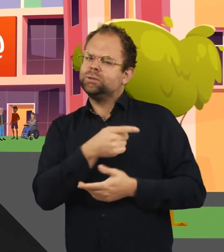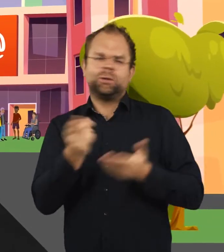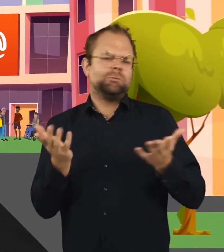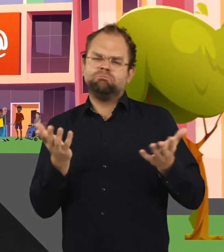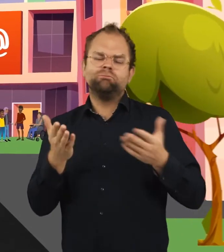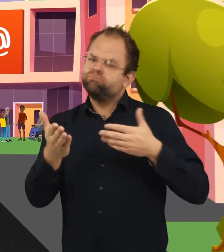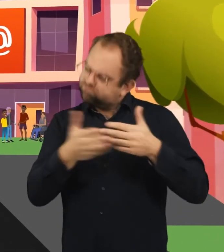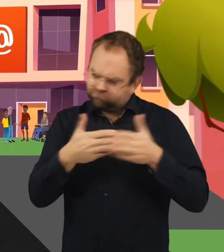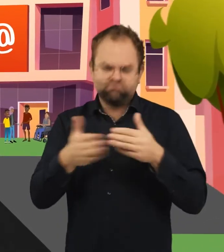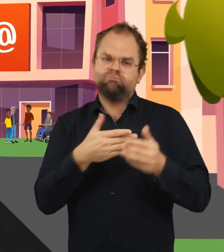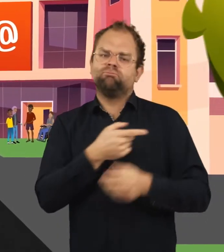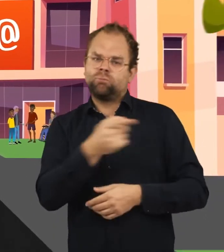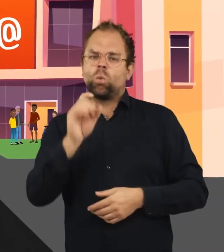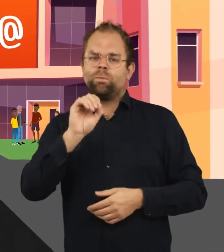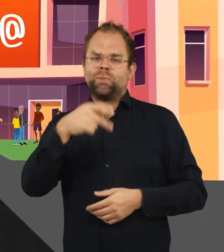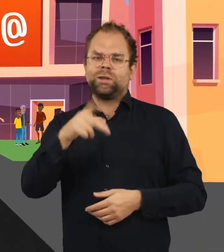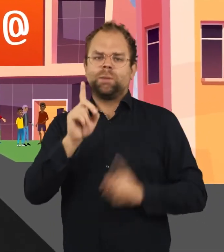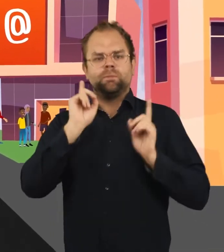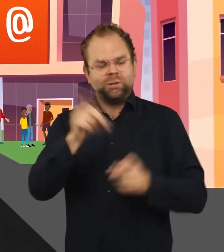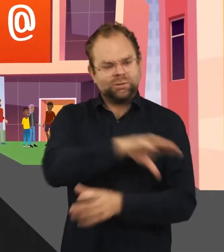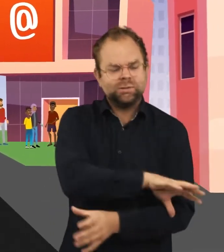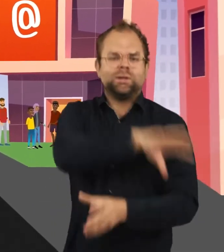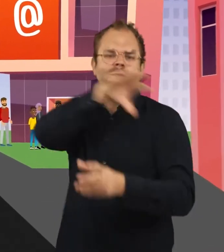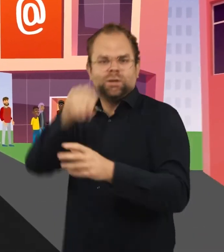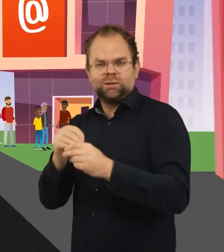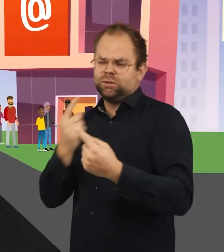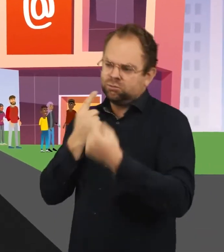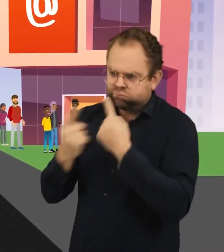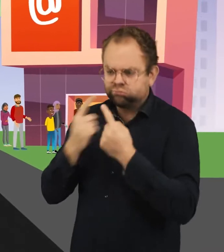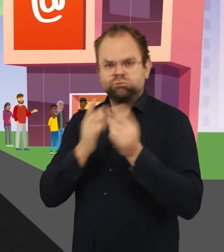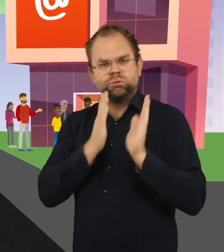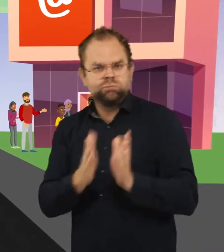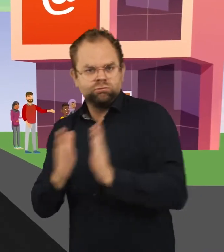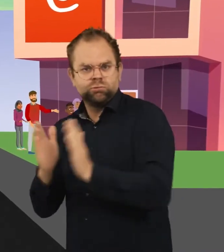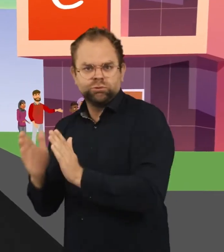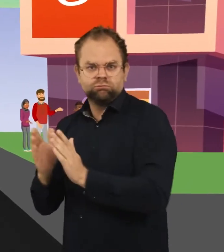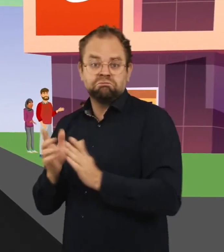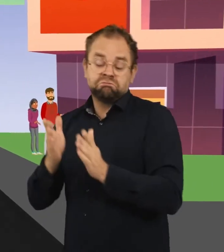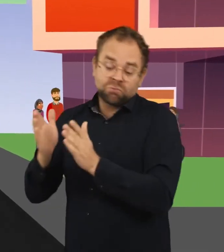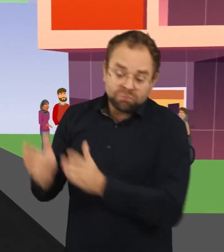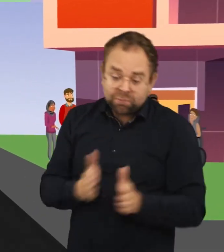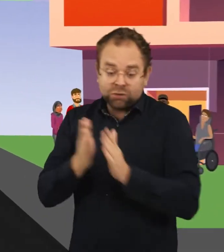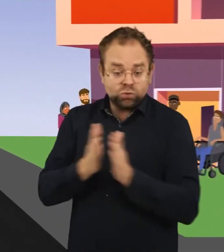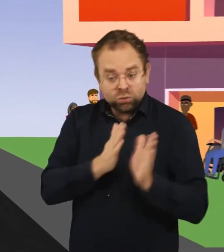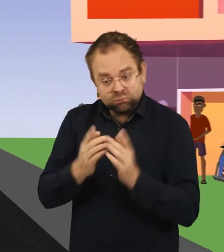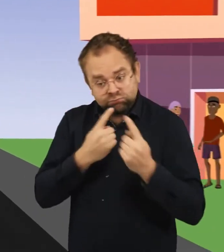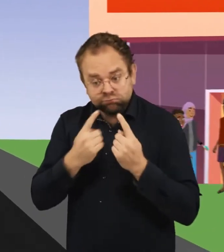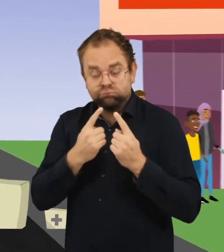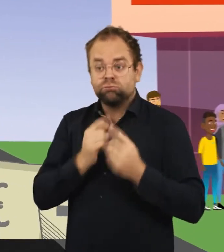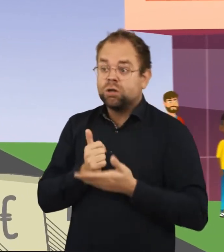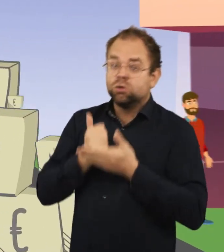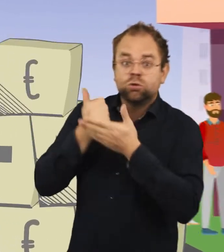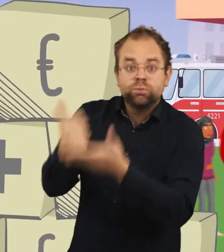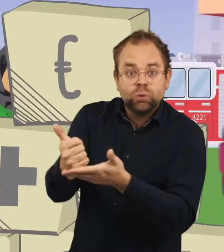Nevertheless, OPDs must be meaningfully engaged in all stages of the humanitarian program cycle, from